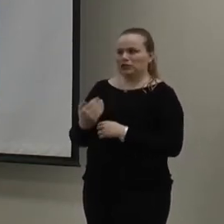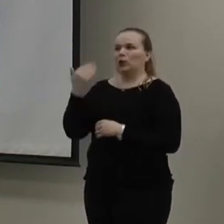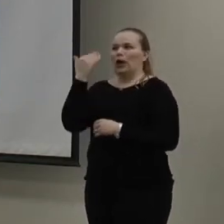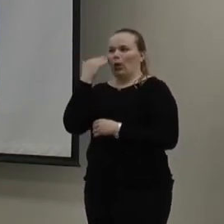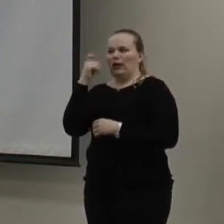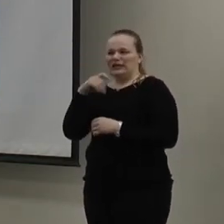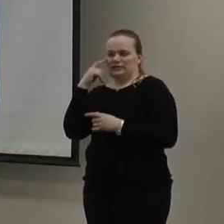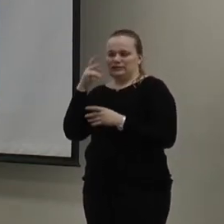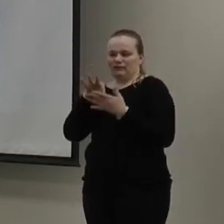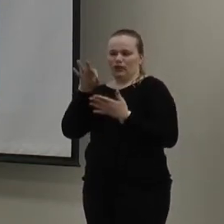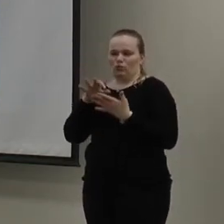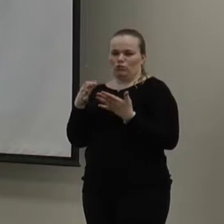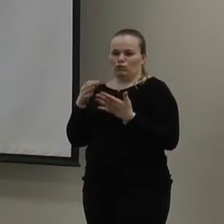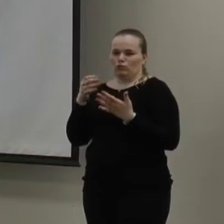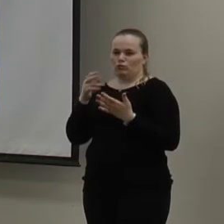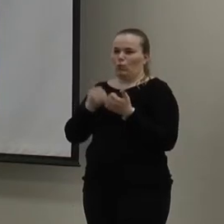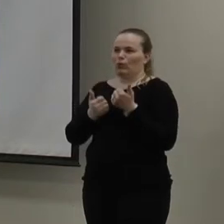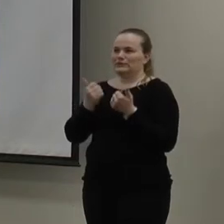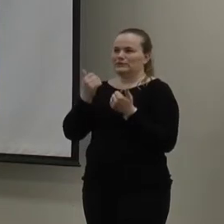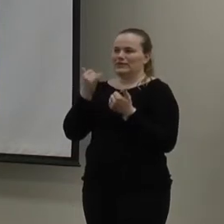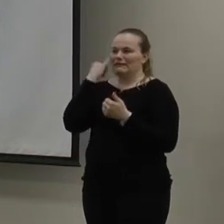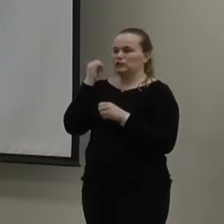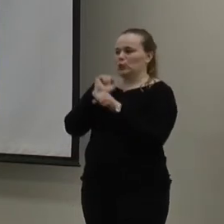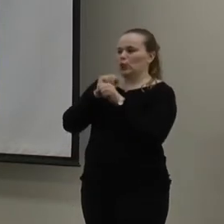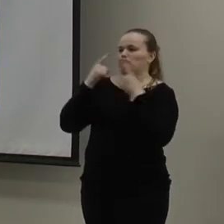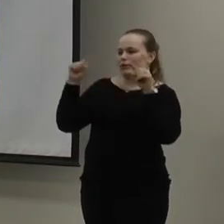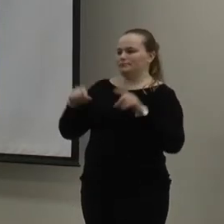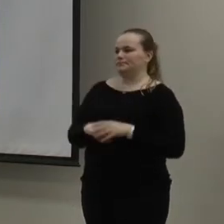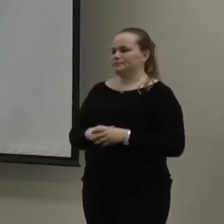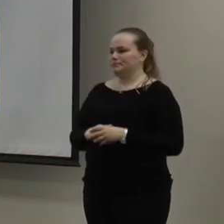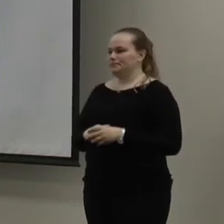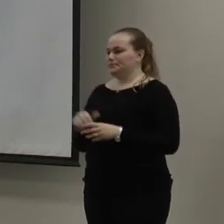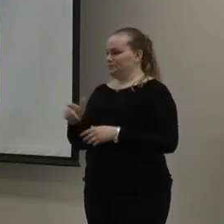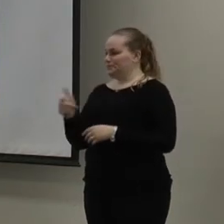so I just need to find out what's normal if everything's working right. Okay. Perfect. Perfect. Well, I'm here.